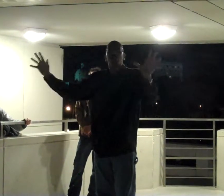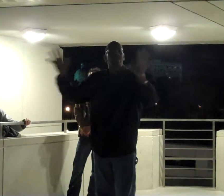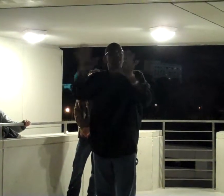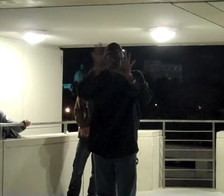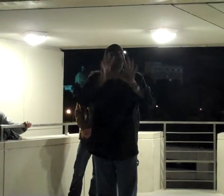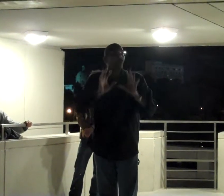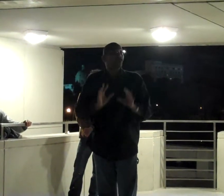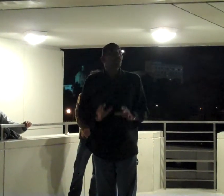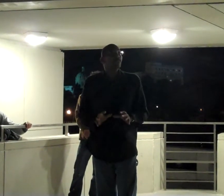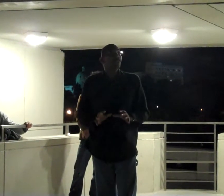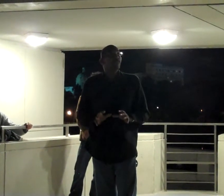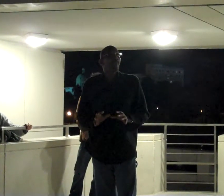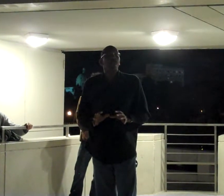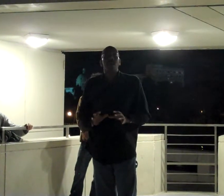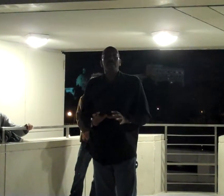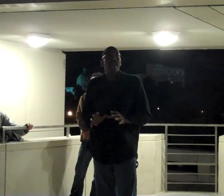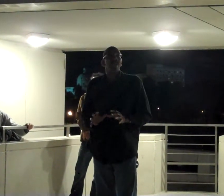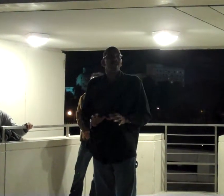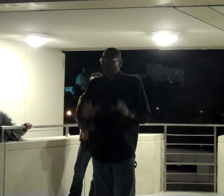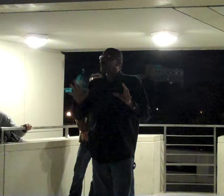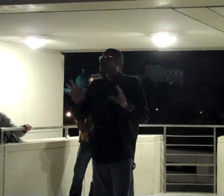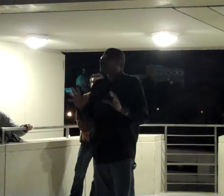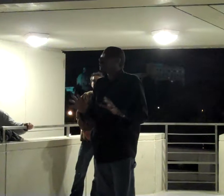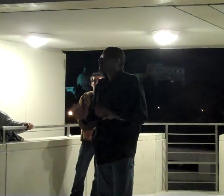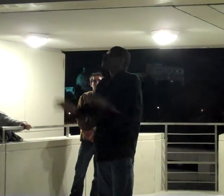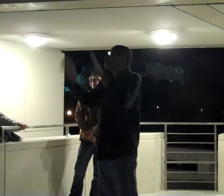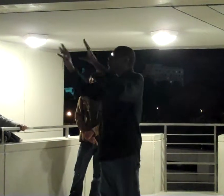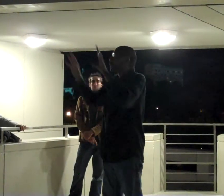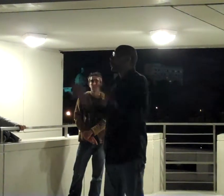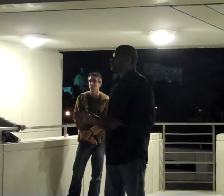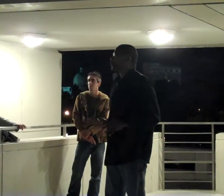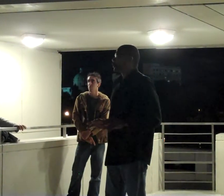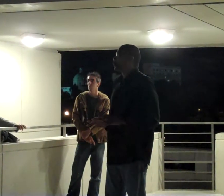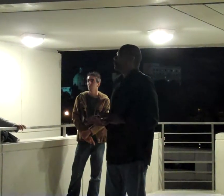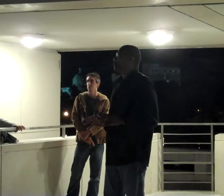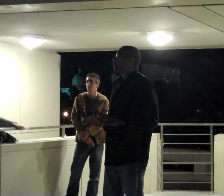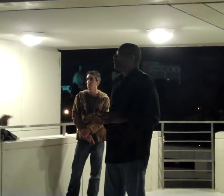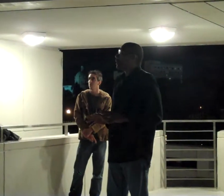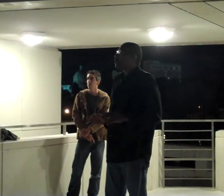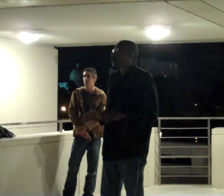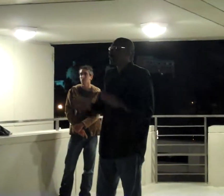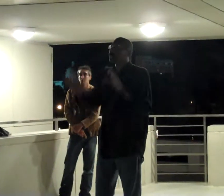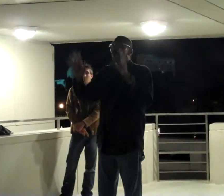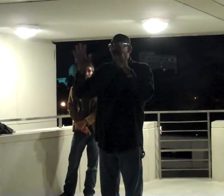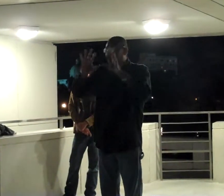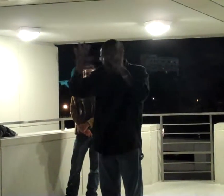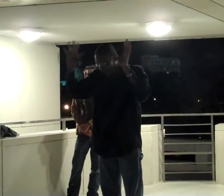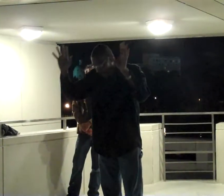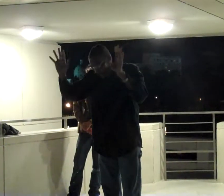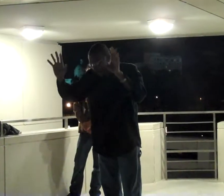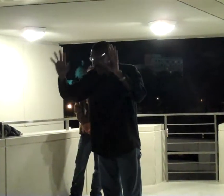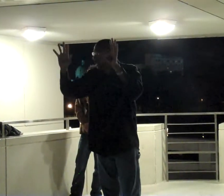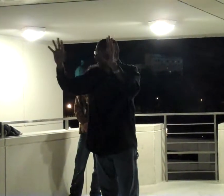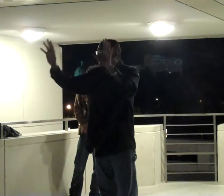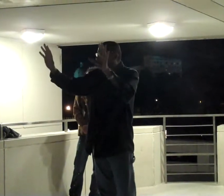you're in a pretty good group. Okay. If they think you're nuts, you're in a pretty good group. So I just want to shut up. I've had enough.